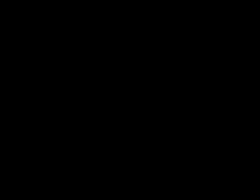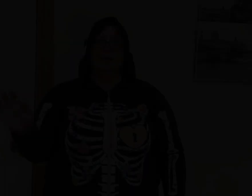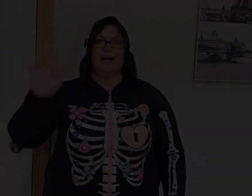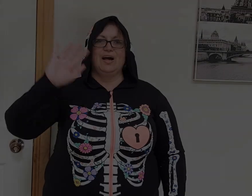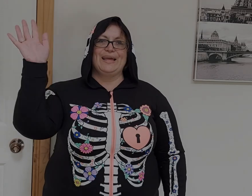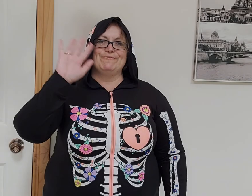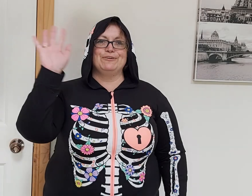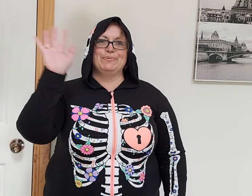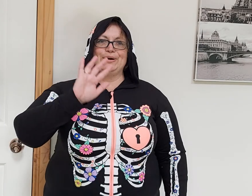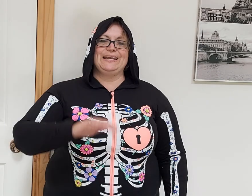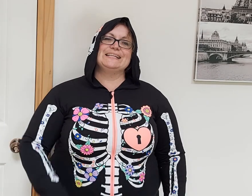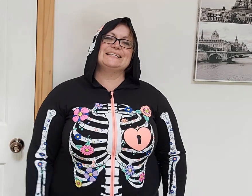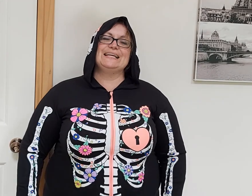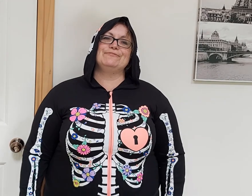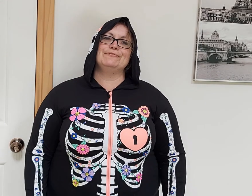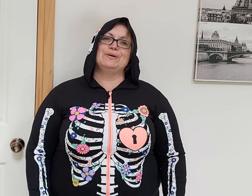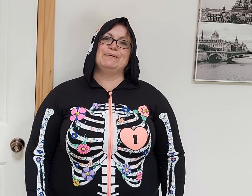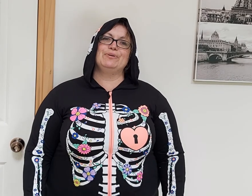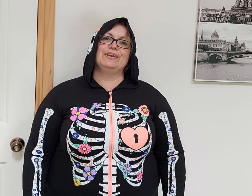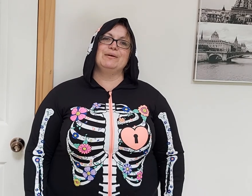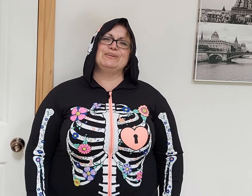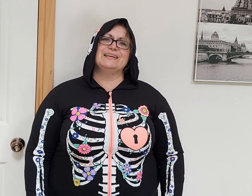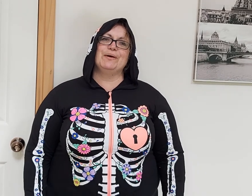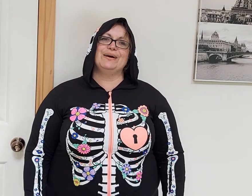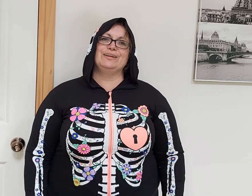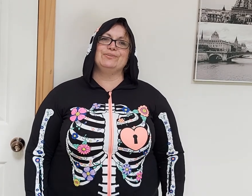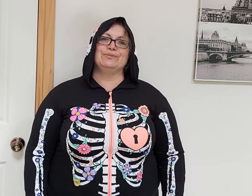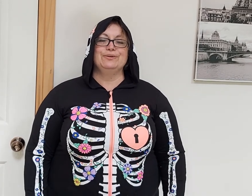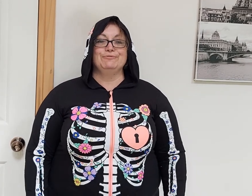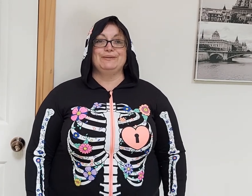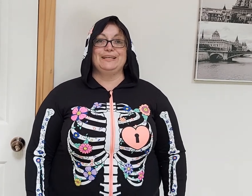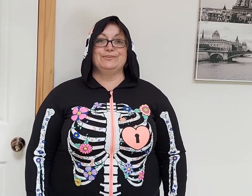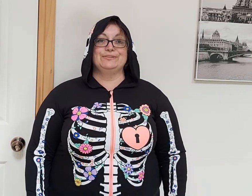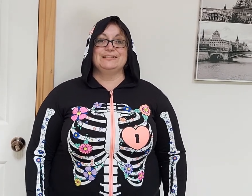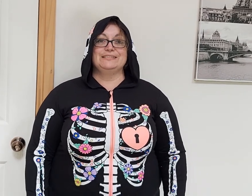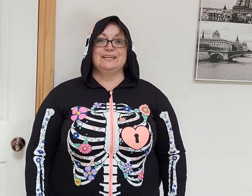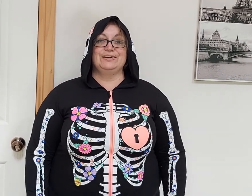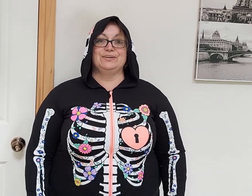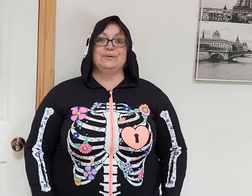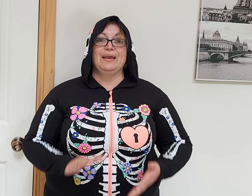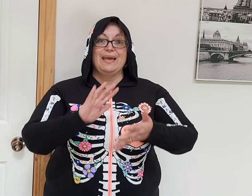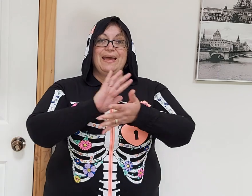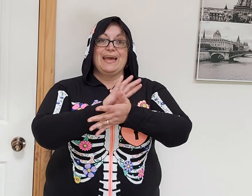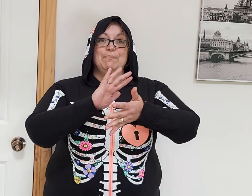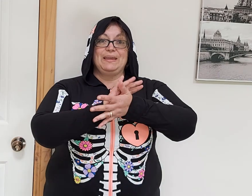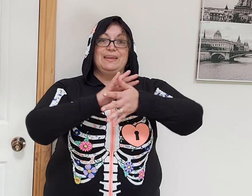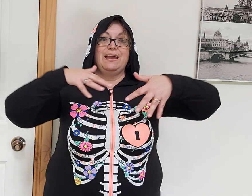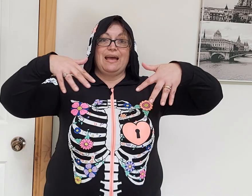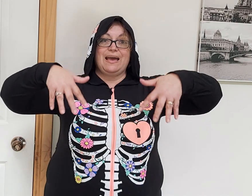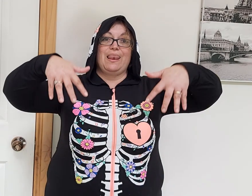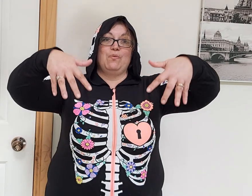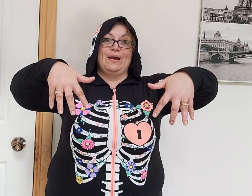Hi everybody, it's Claire from Hepburn Libraries. How are you? Really good to see you. Happy Halloween.